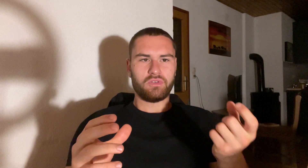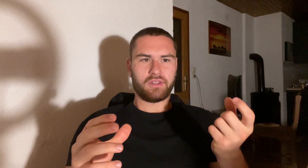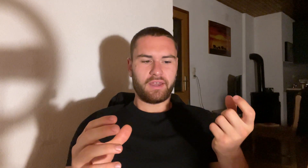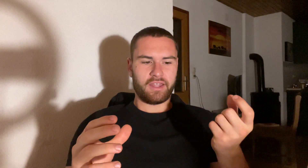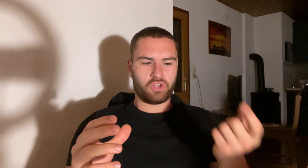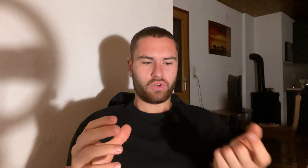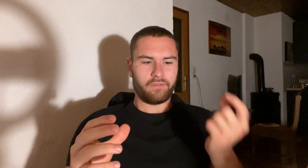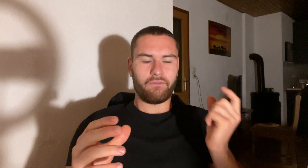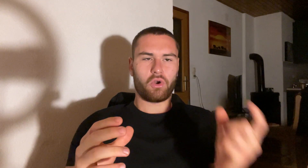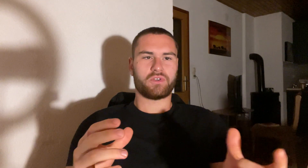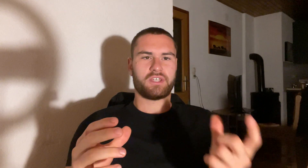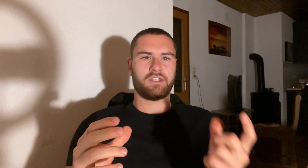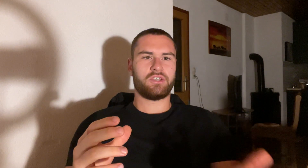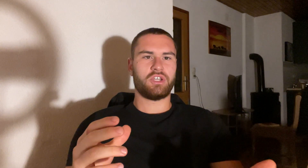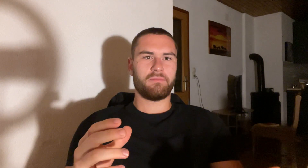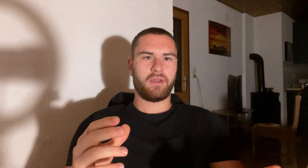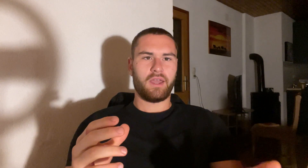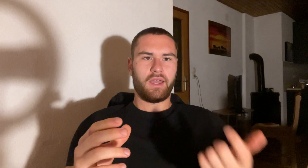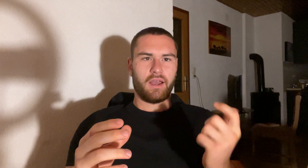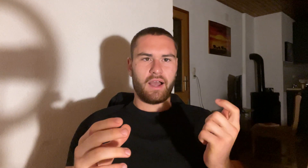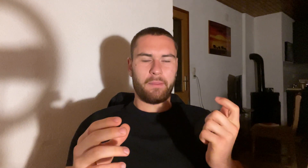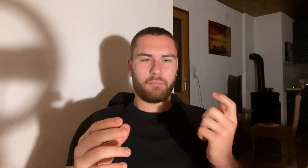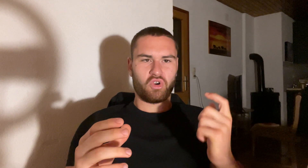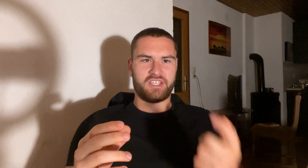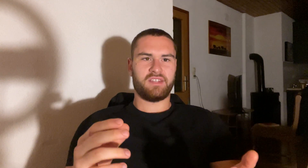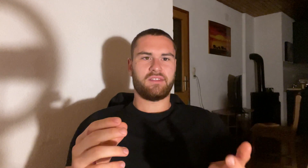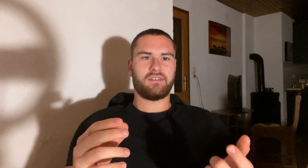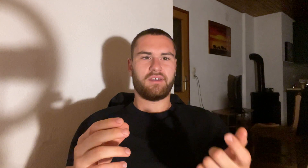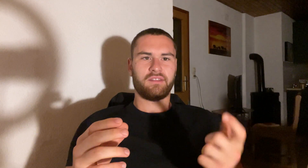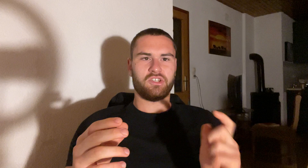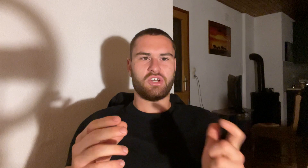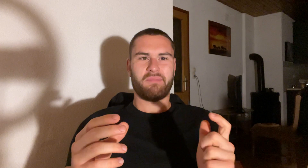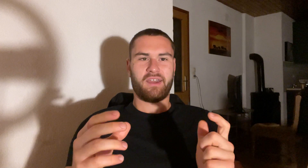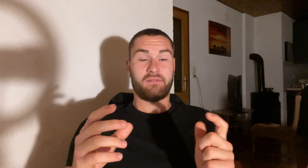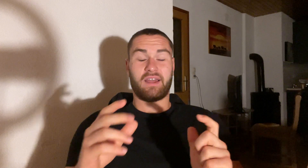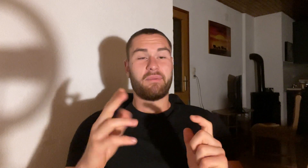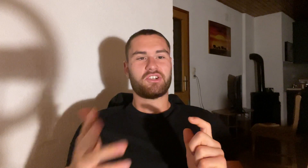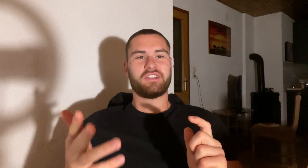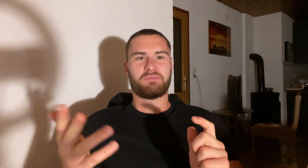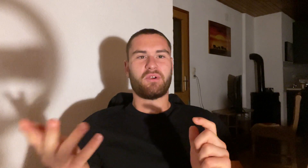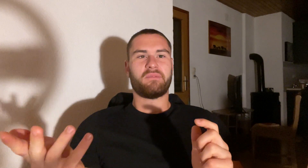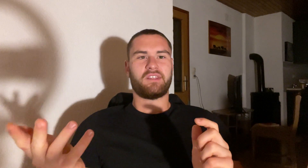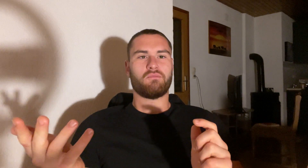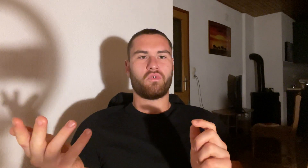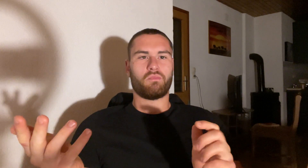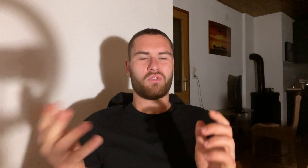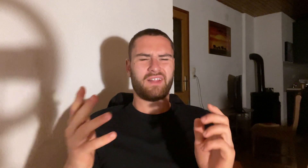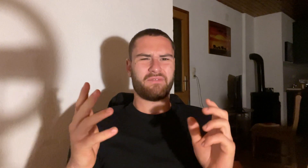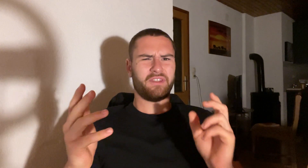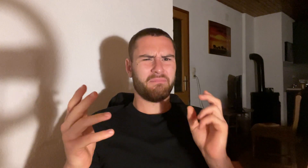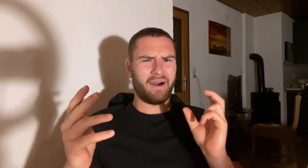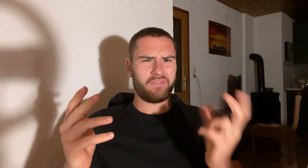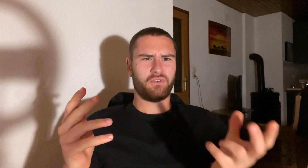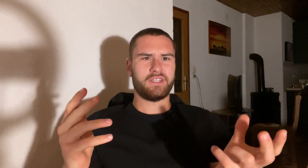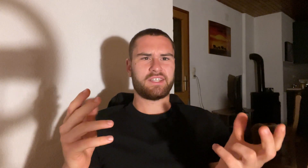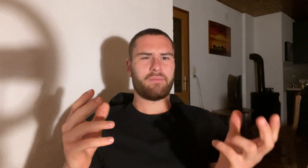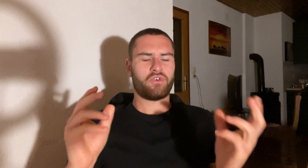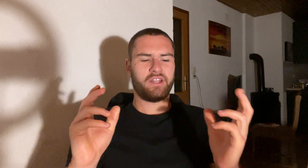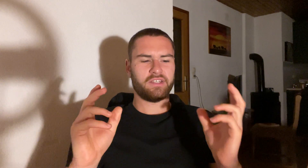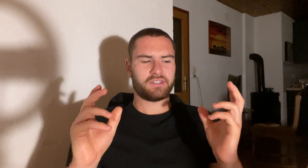and total focus in the gym. I'm present in the gym and I'm actually experimenting more like with mindfulness. I'm reading this